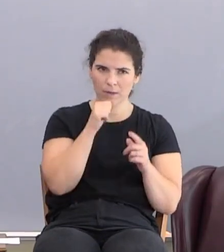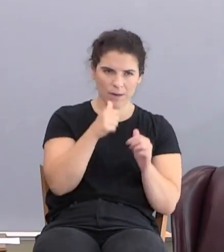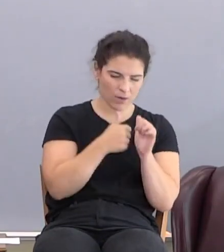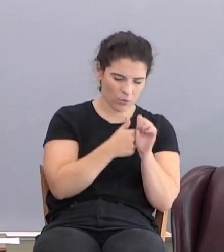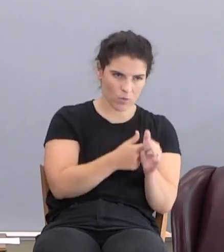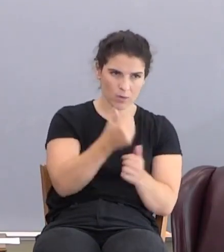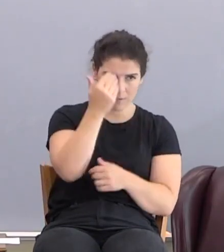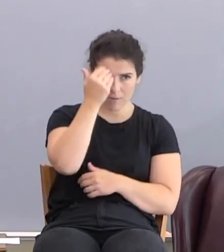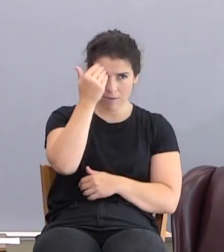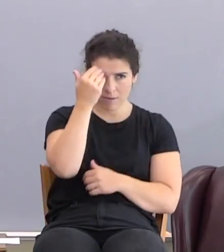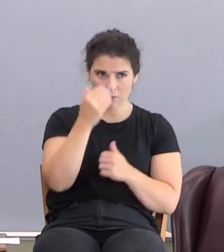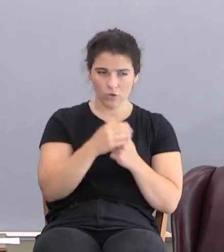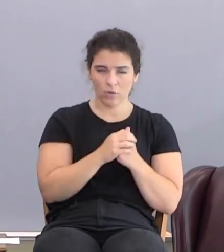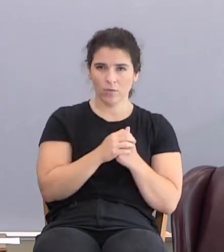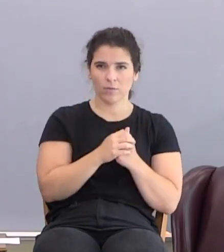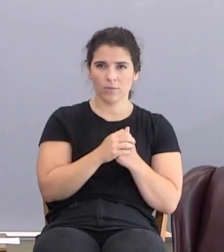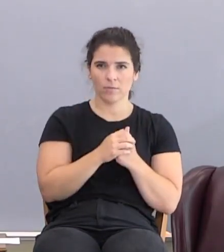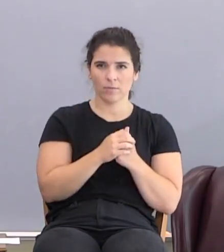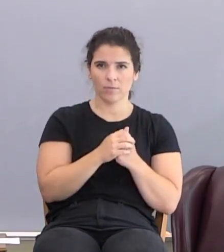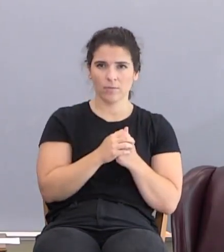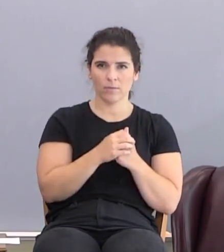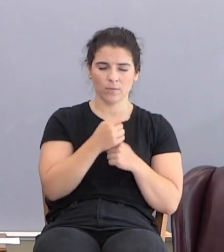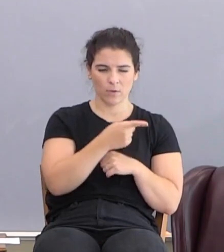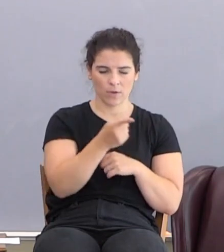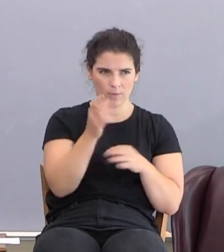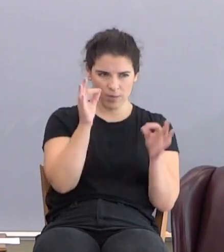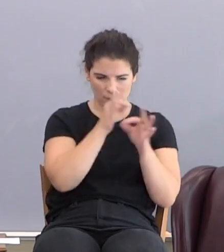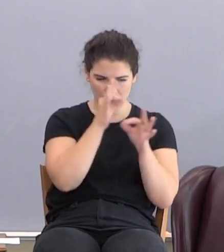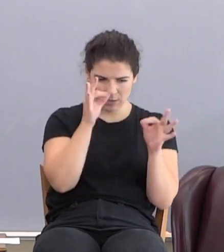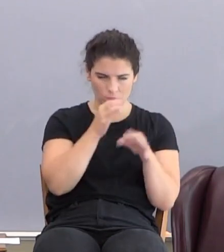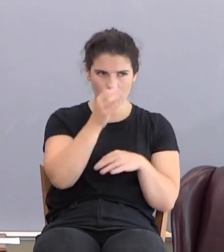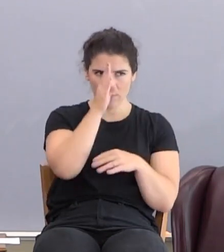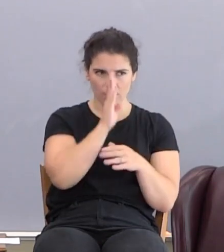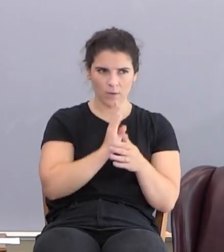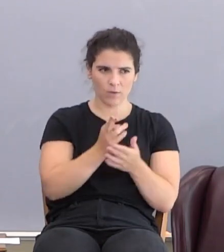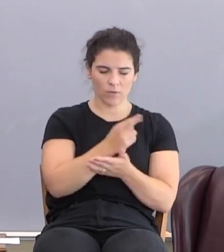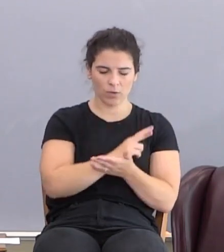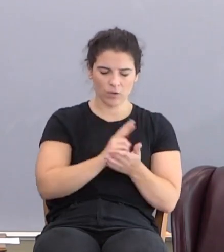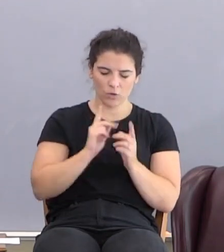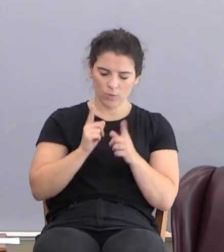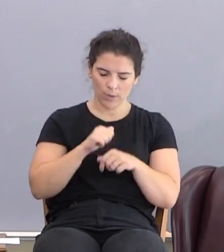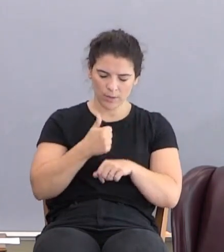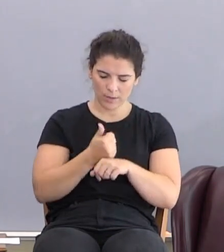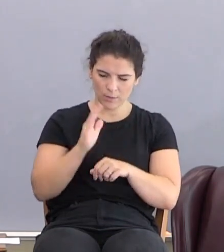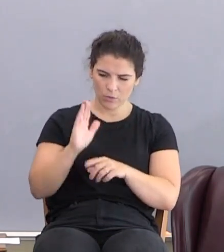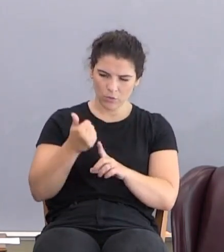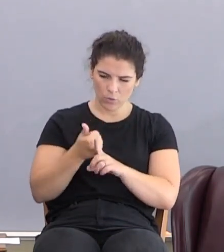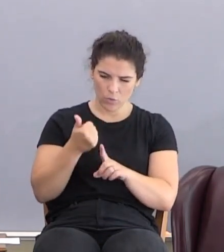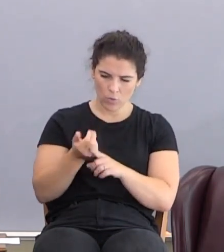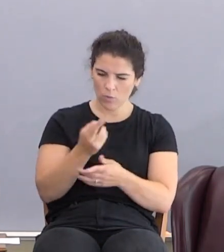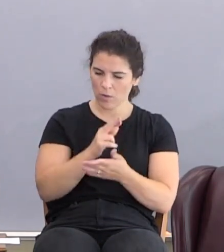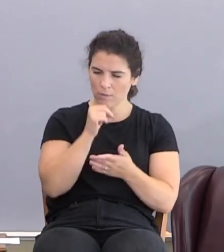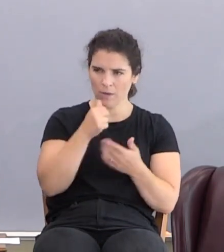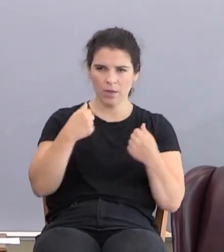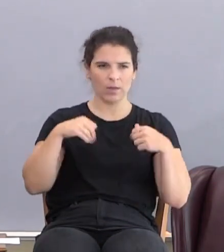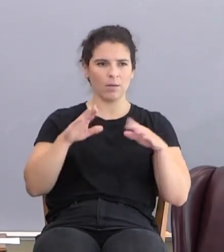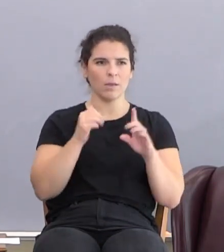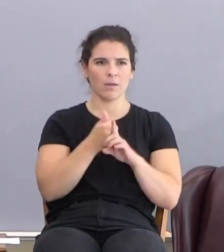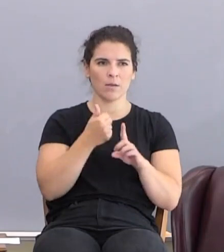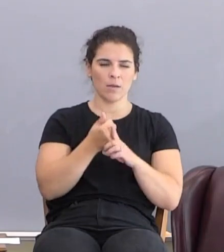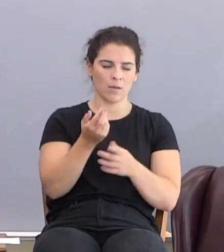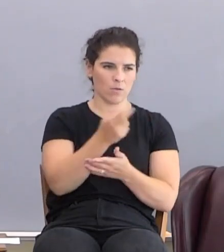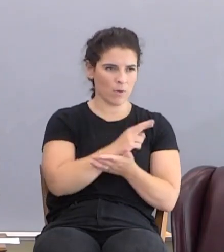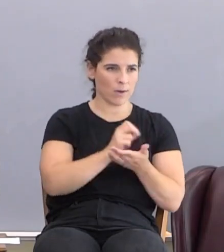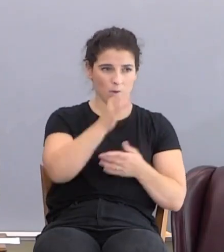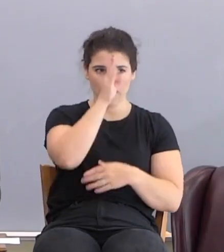according to knowledge. For they being ignorant of God's righteousness and going about to establish their own righteousness have not submitted themselves to the